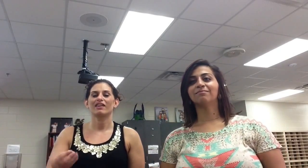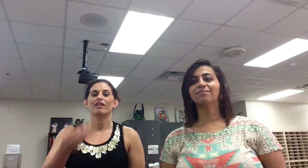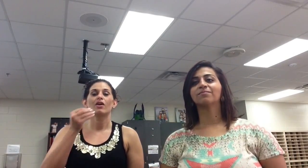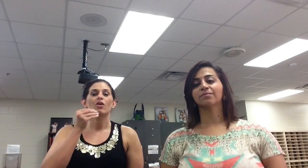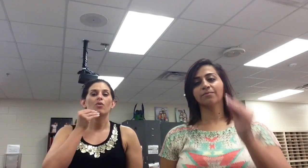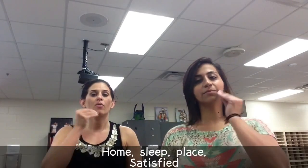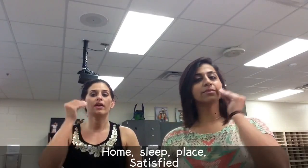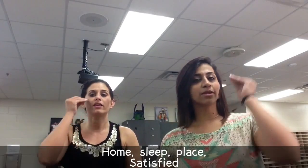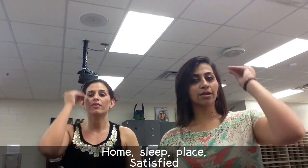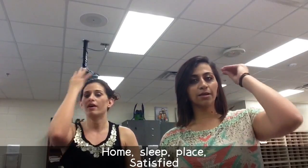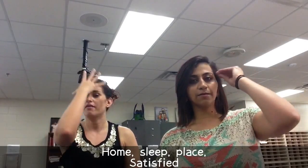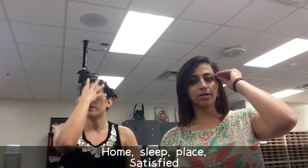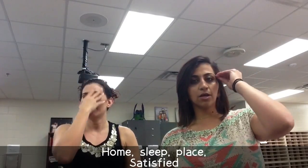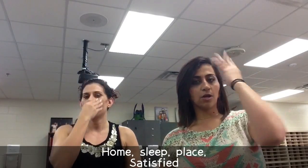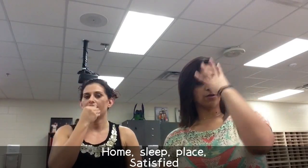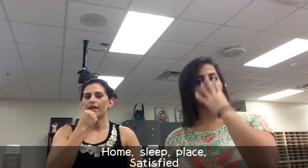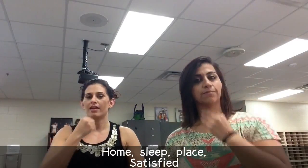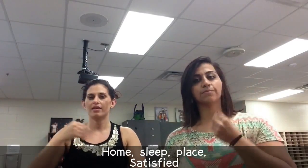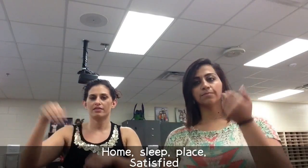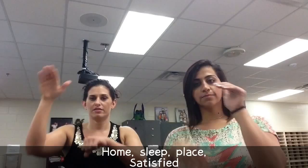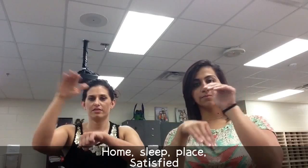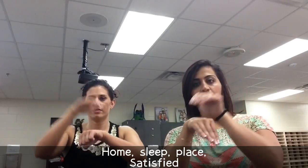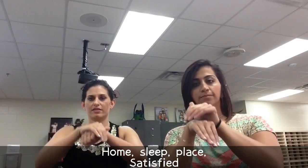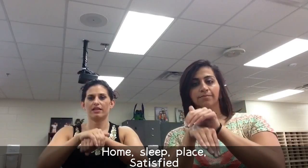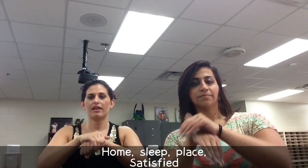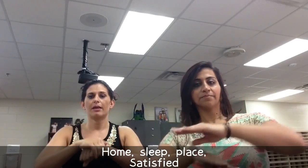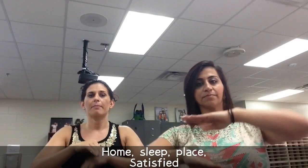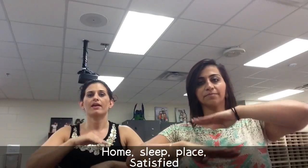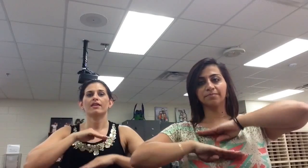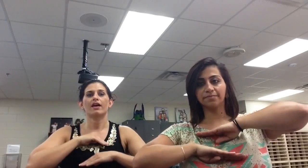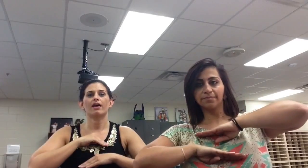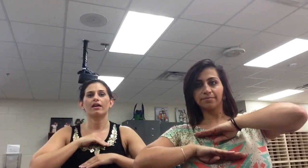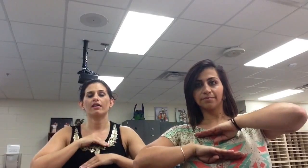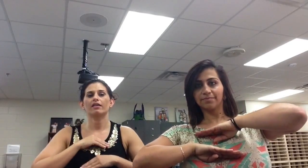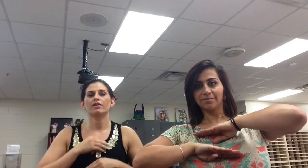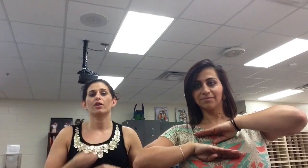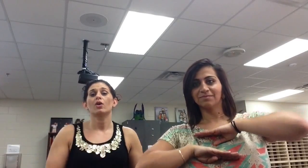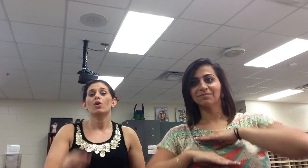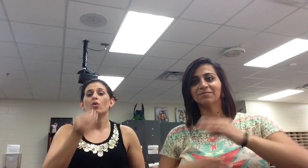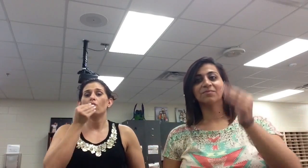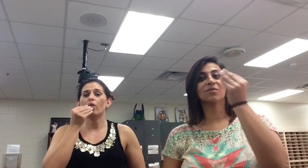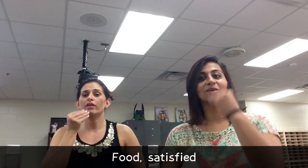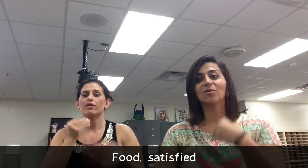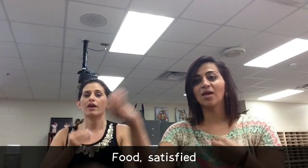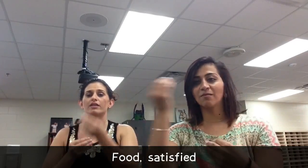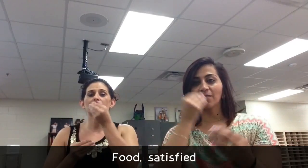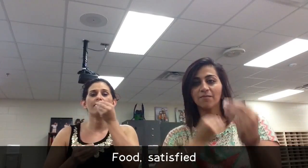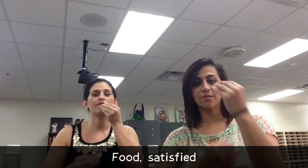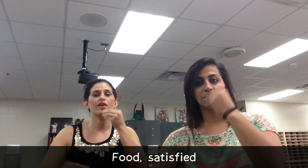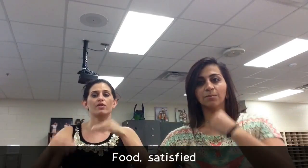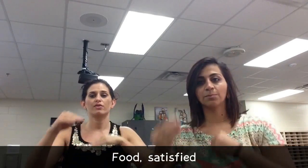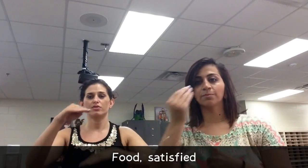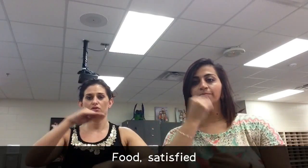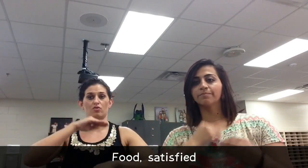When you have a place to sleep at night When you have some food to